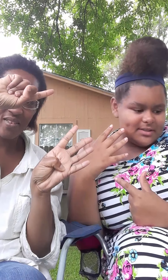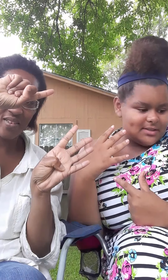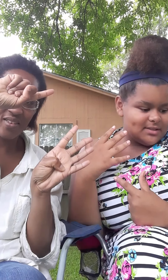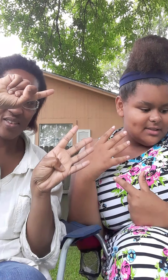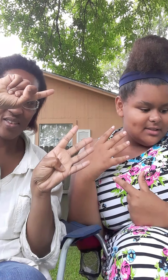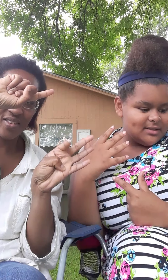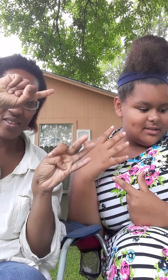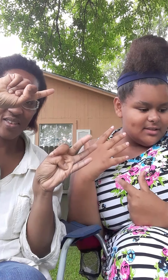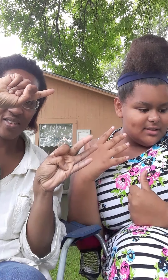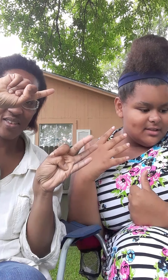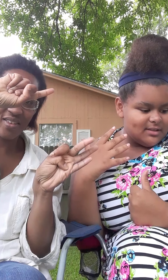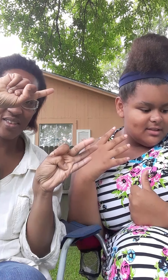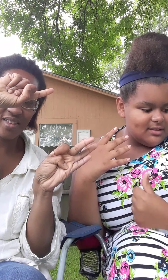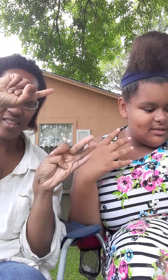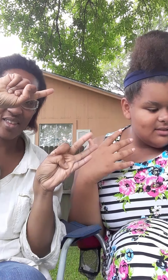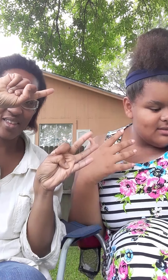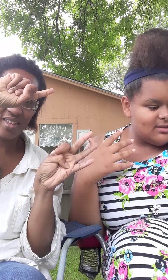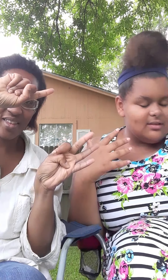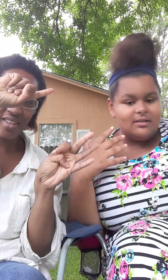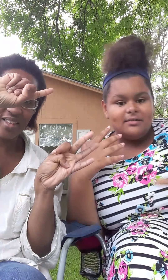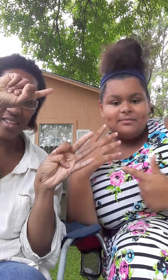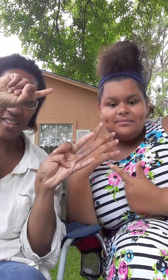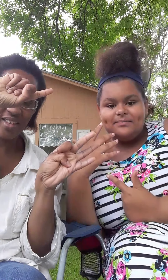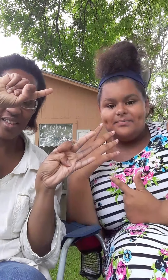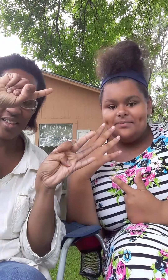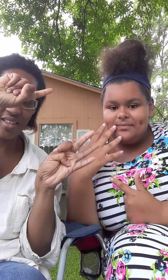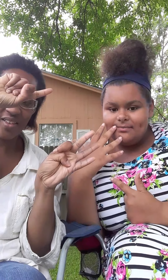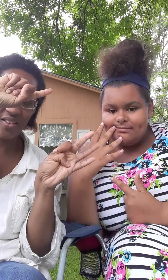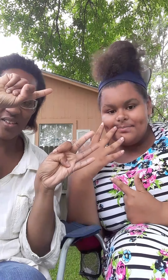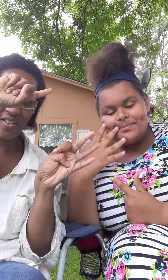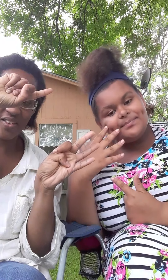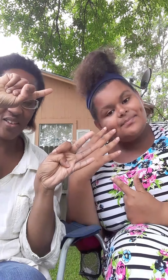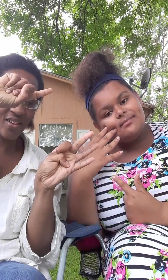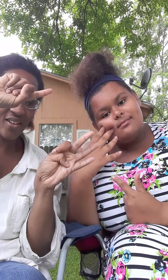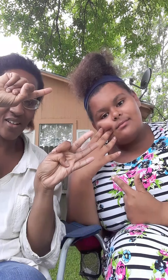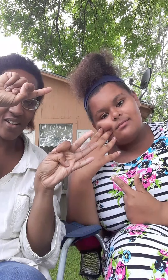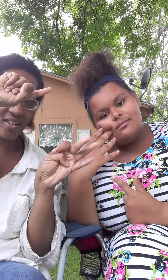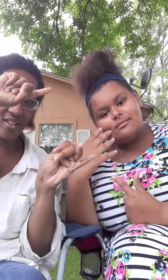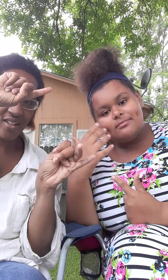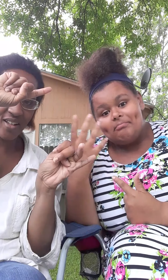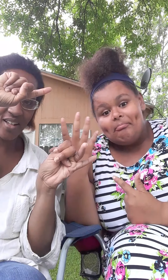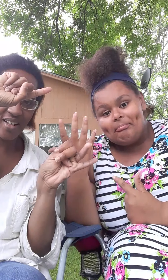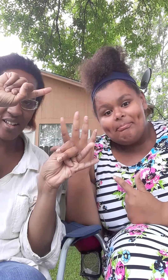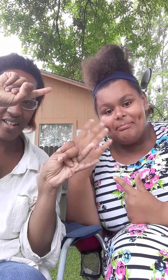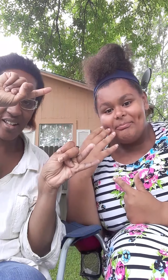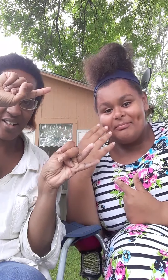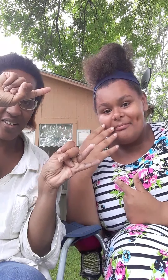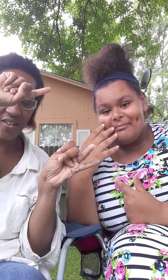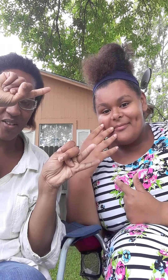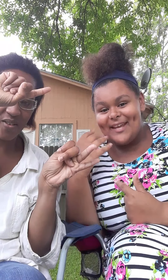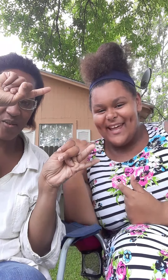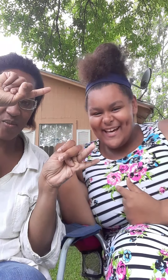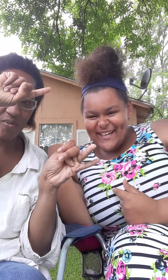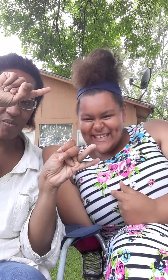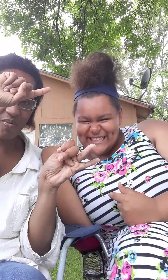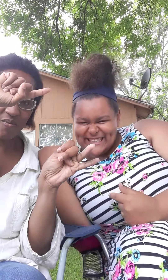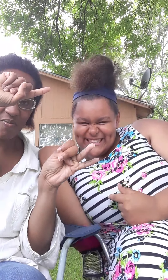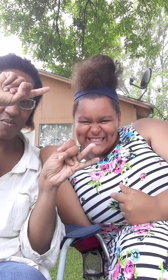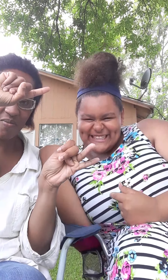lip while making out. Put a finger down if you're a screamer. Put a finger down if you like getting your hair pulled.